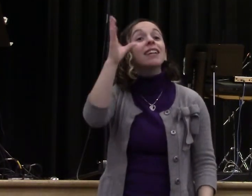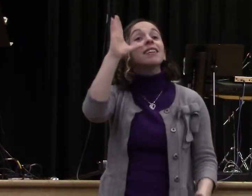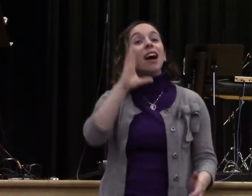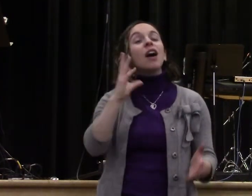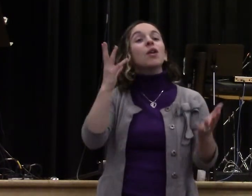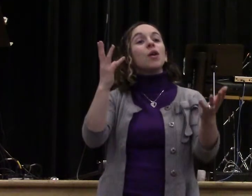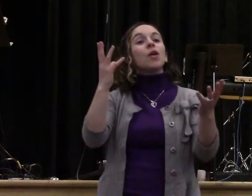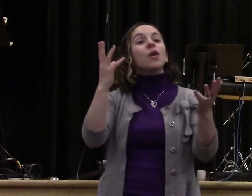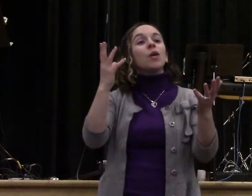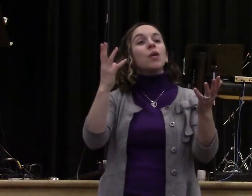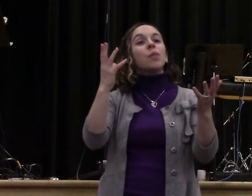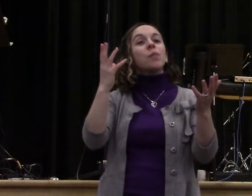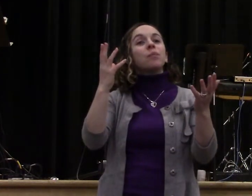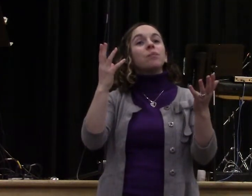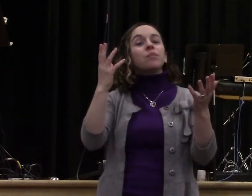for them to be in your life.